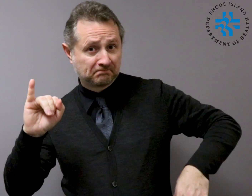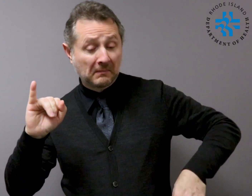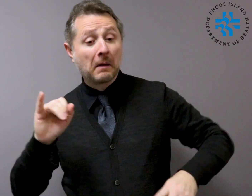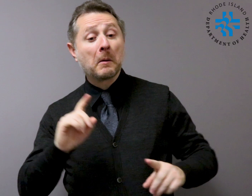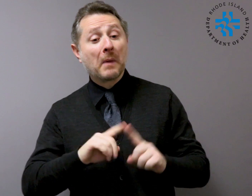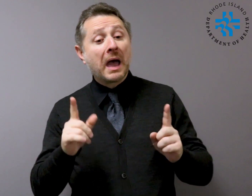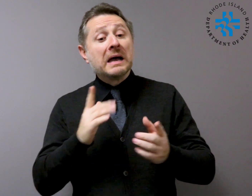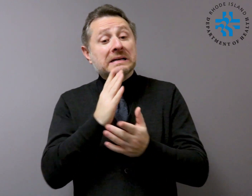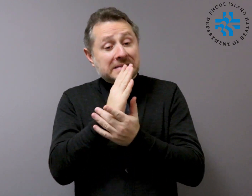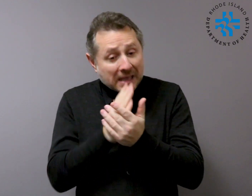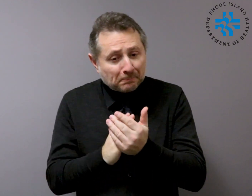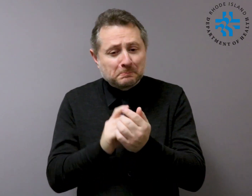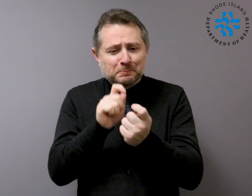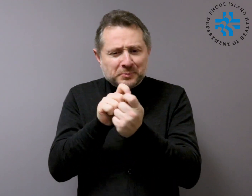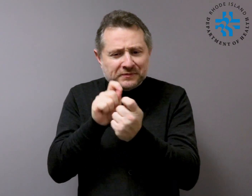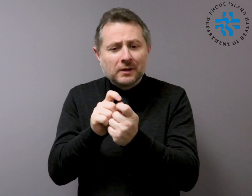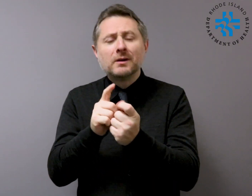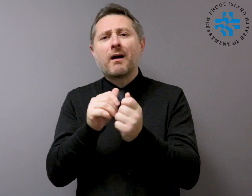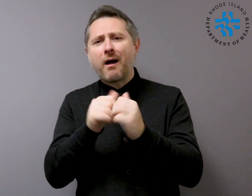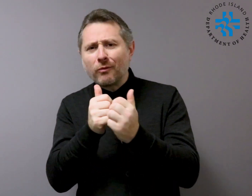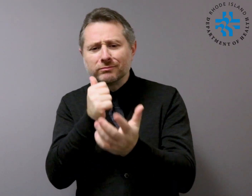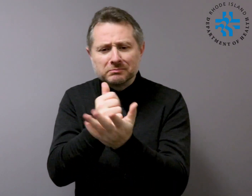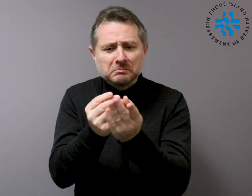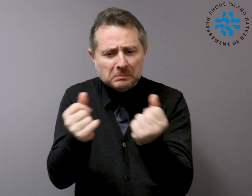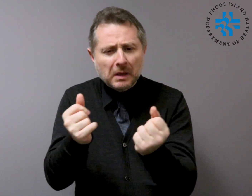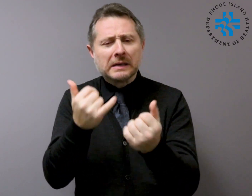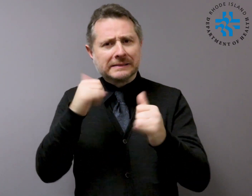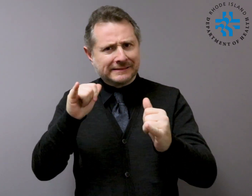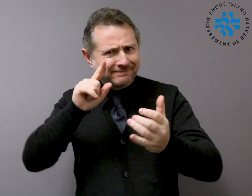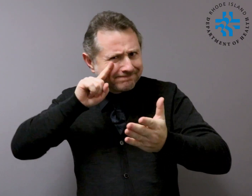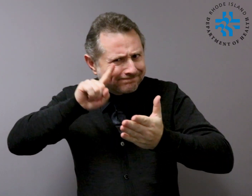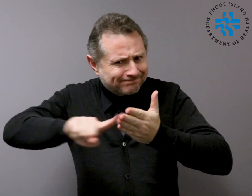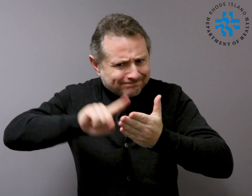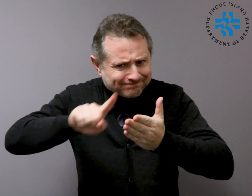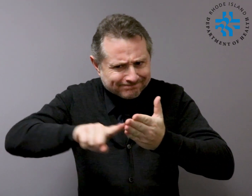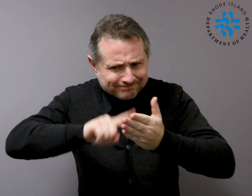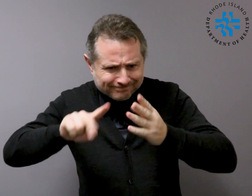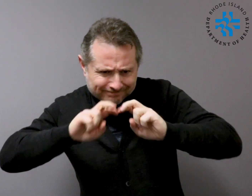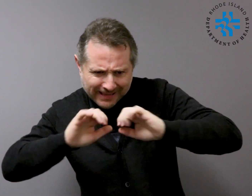Some specific treatments are under investigation and will be tested through clinical trials.